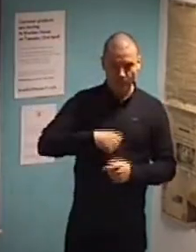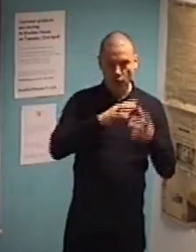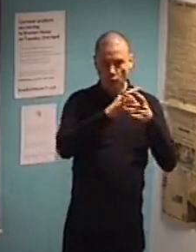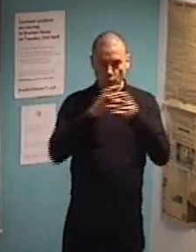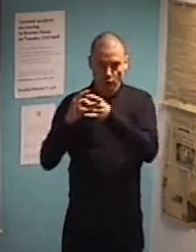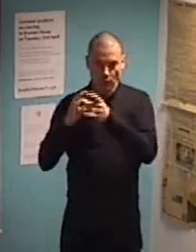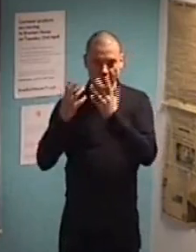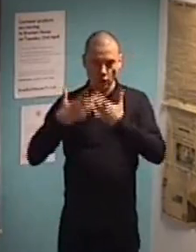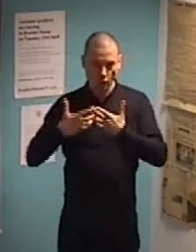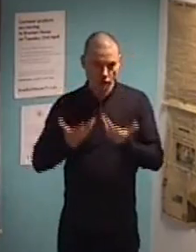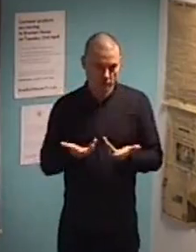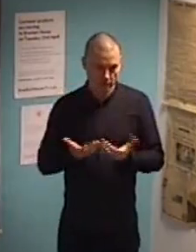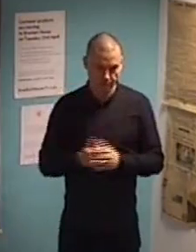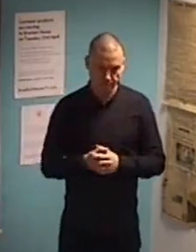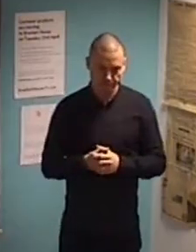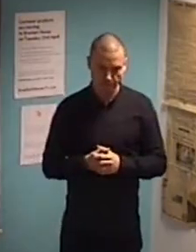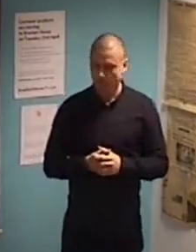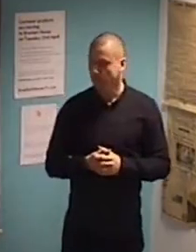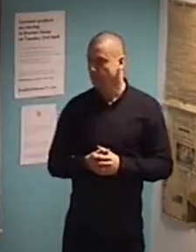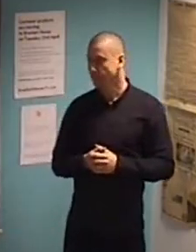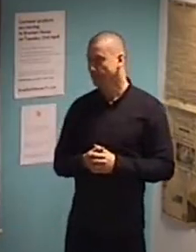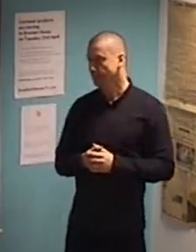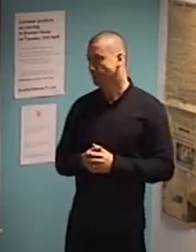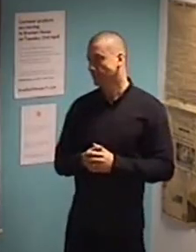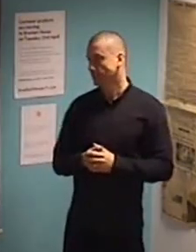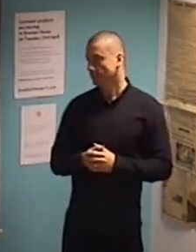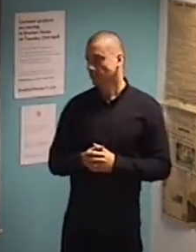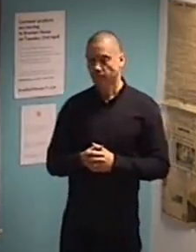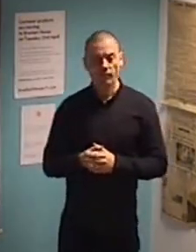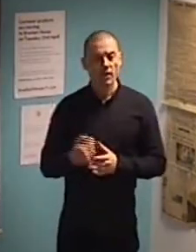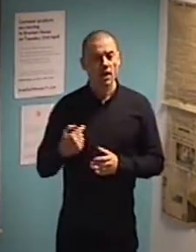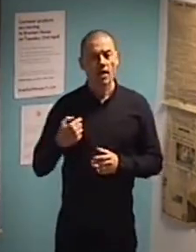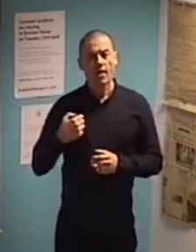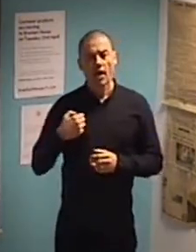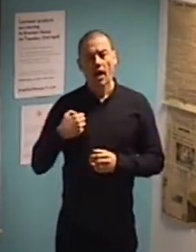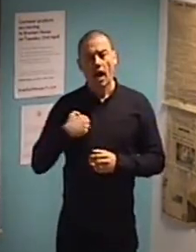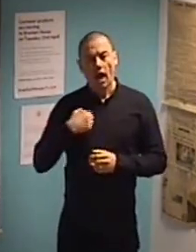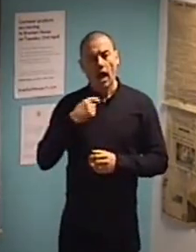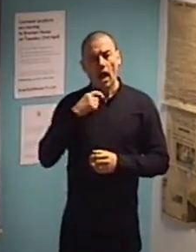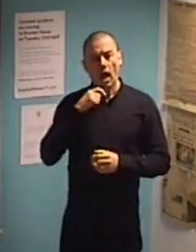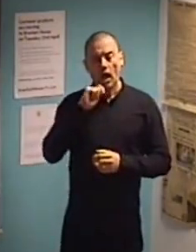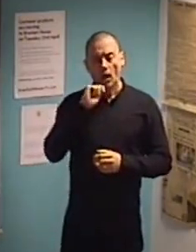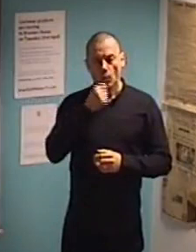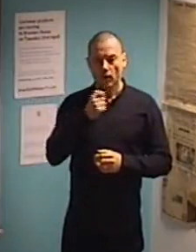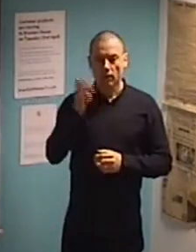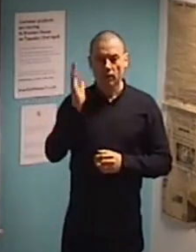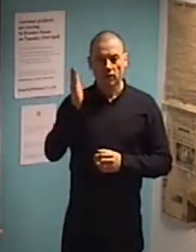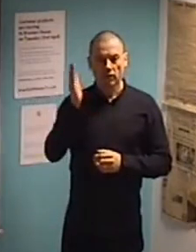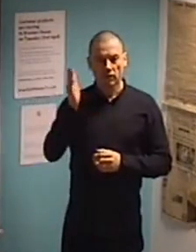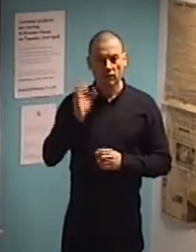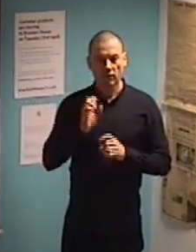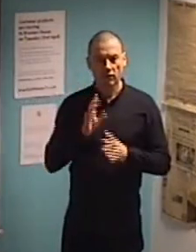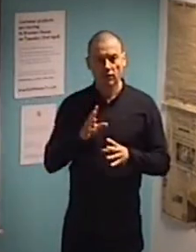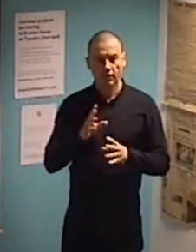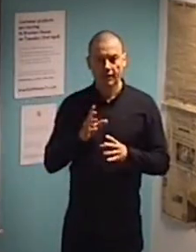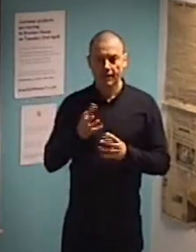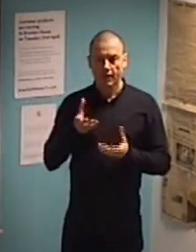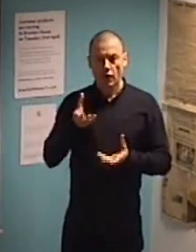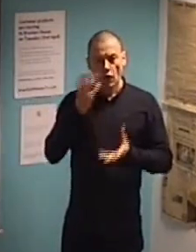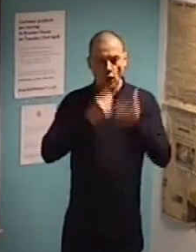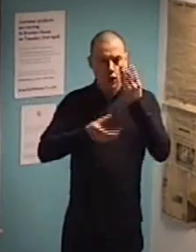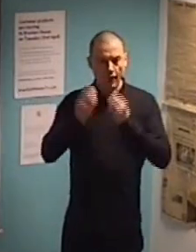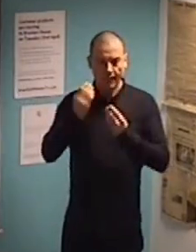doing now. And today, what I'm going to share with you guys is about some learning and